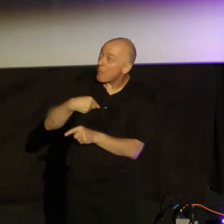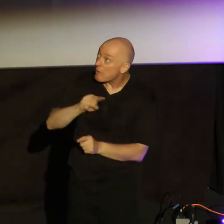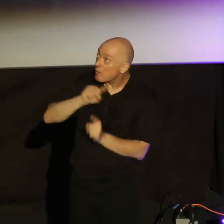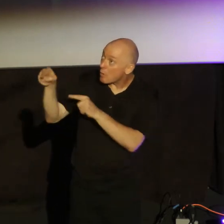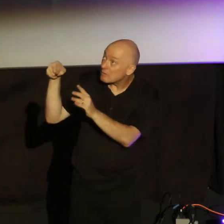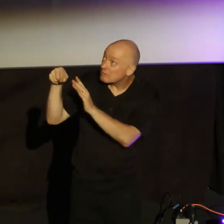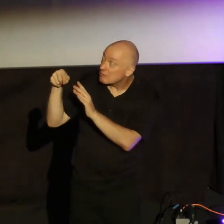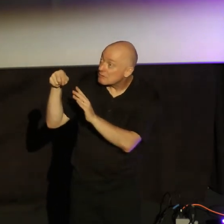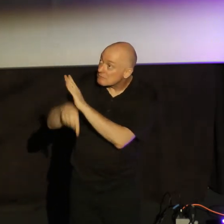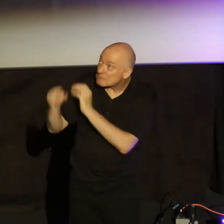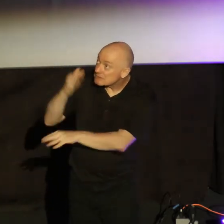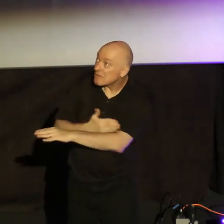are you facing confusion?